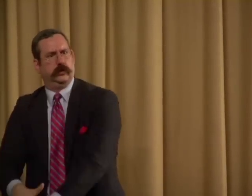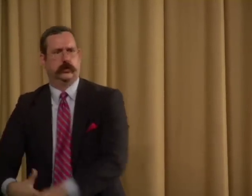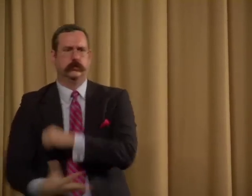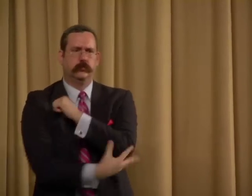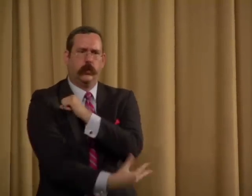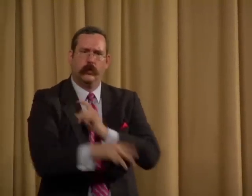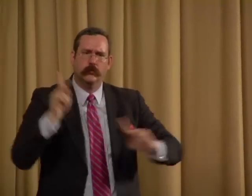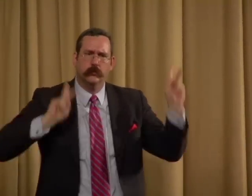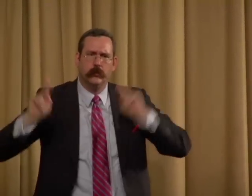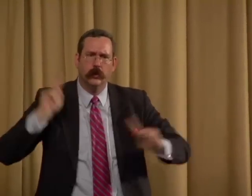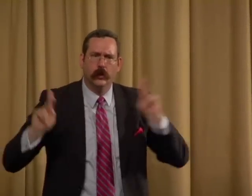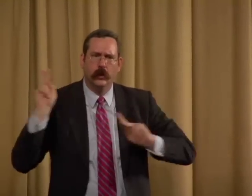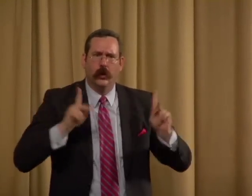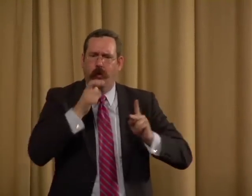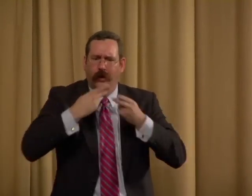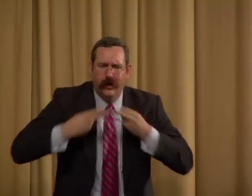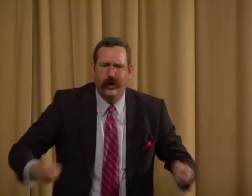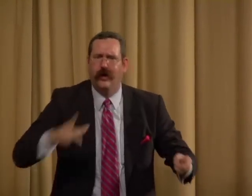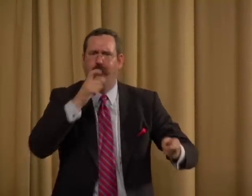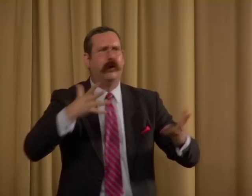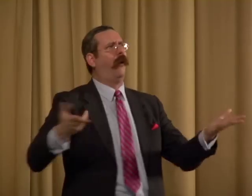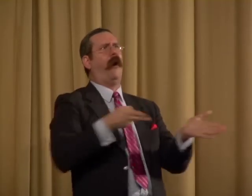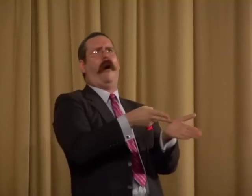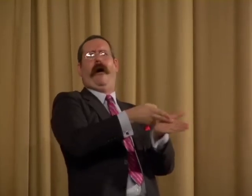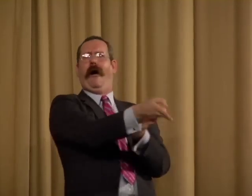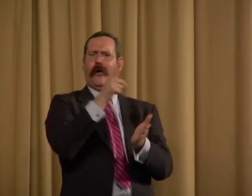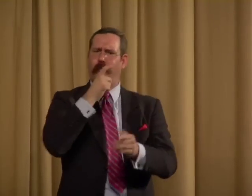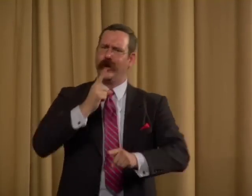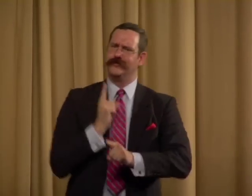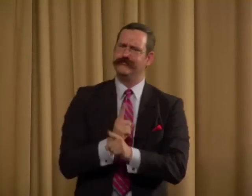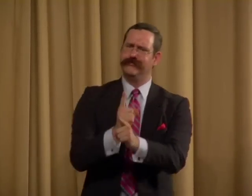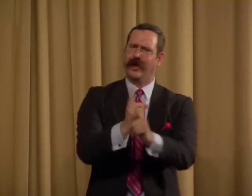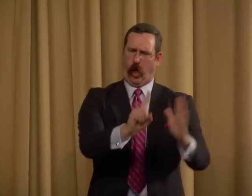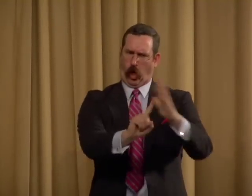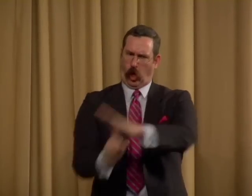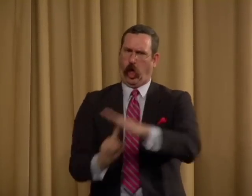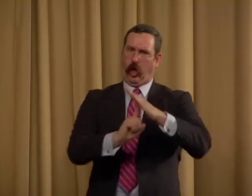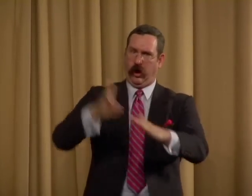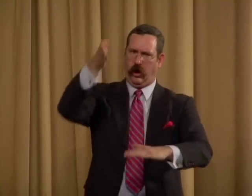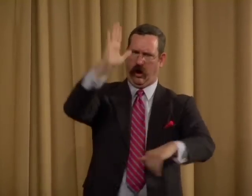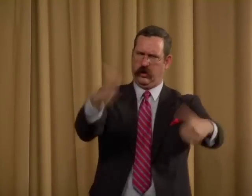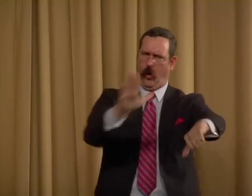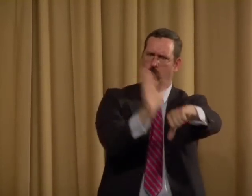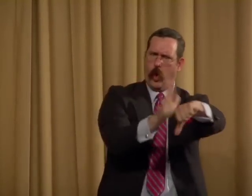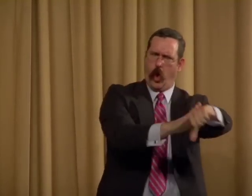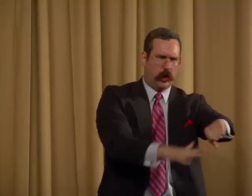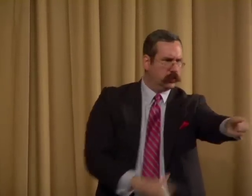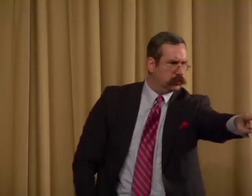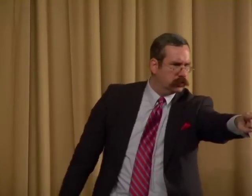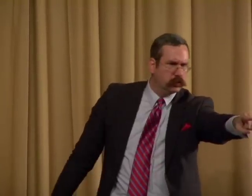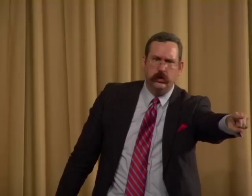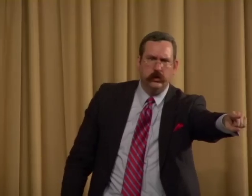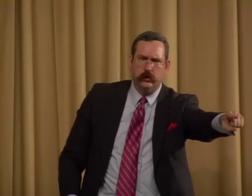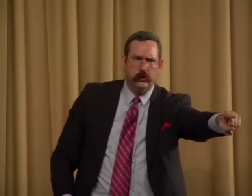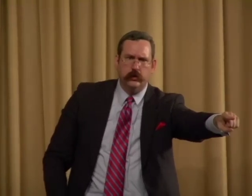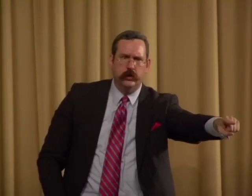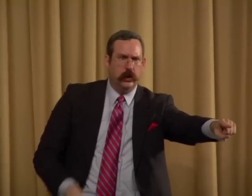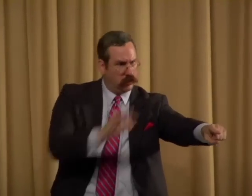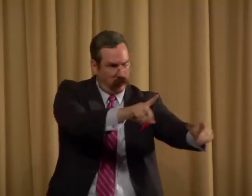struck down people who oppressed the innocent. The poor. God warned these